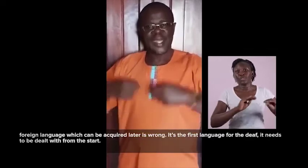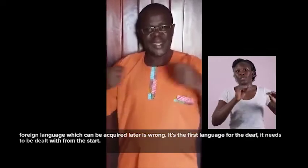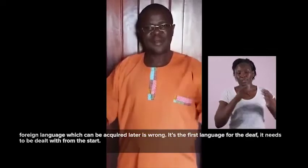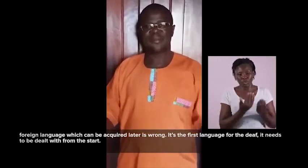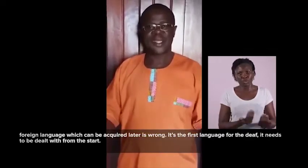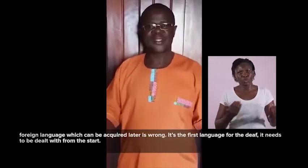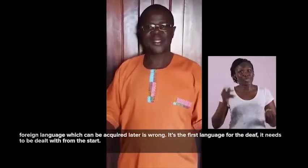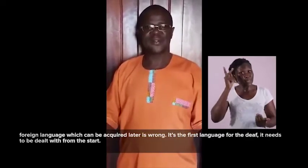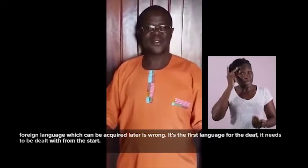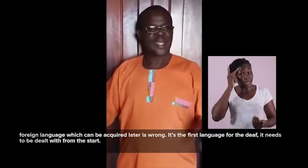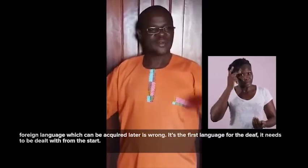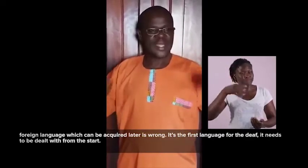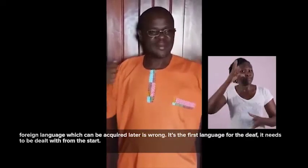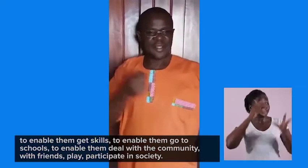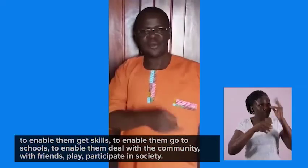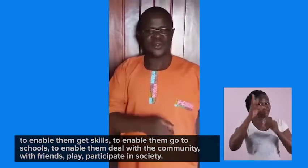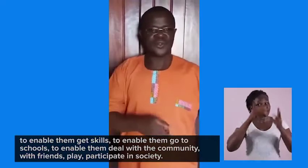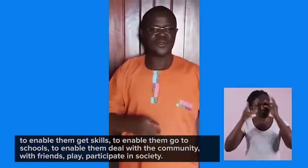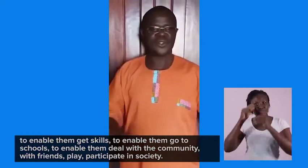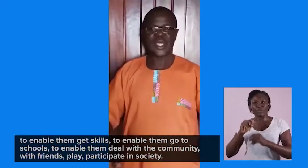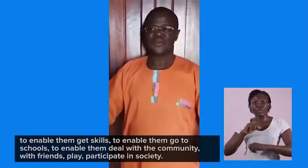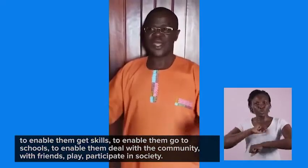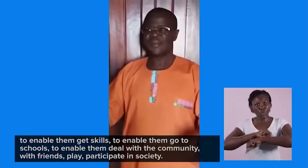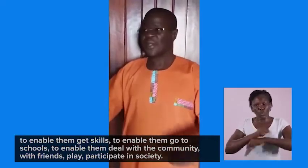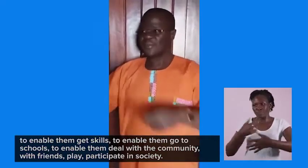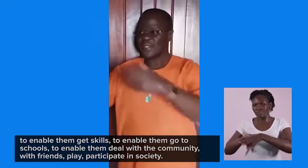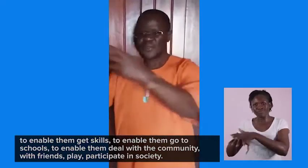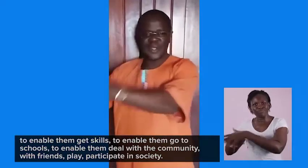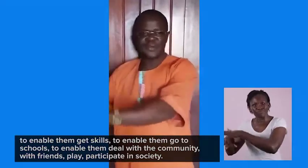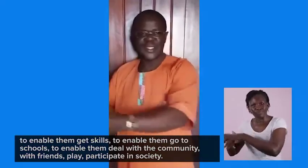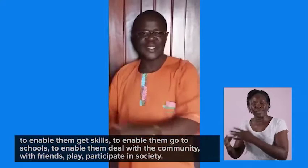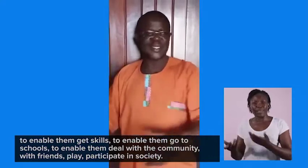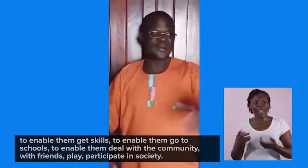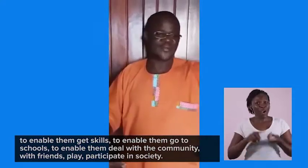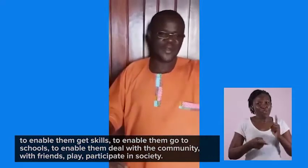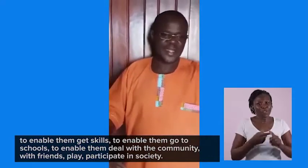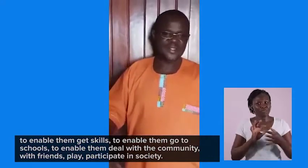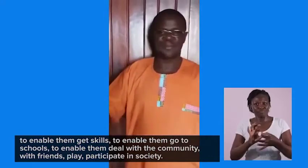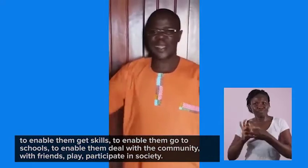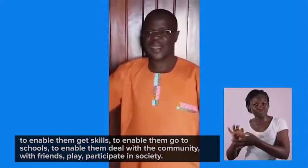enable them to get skills, to enable them to go to schools, to enable them to deal with the community, deal with friends, play,